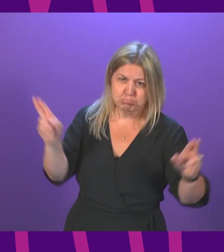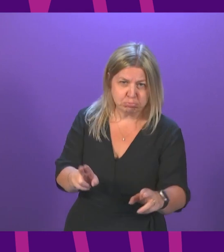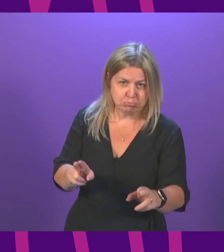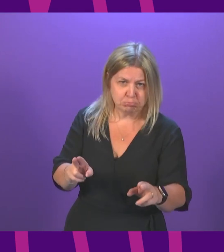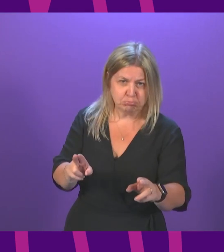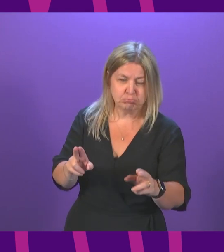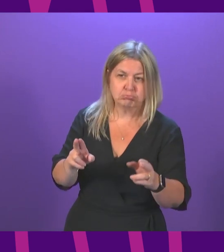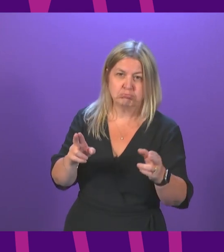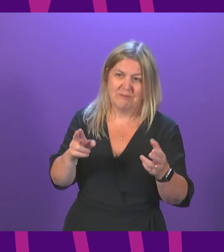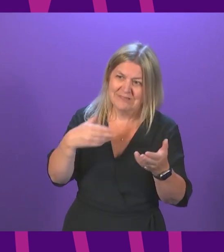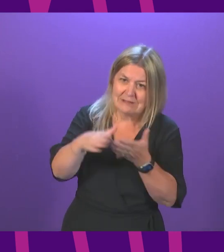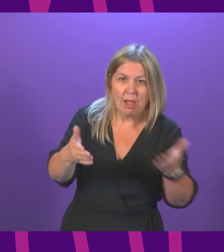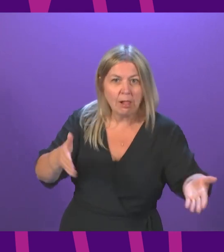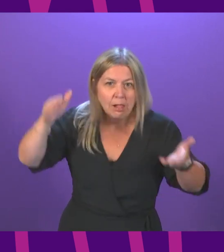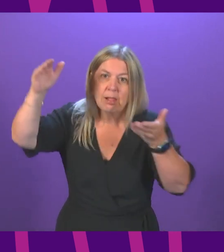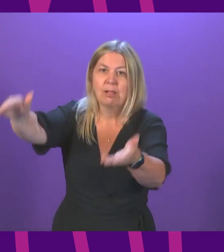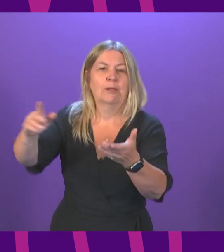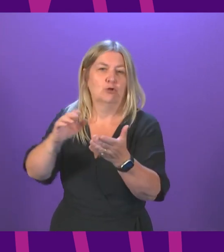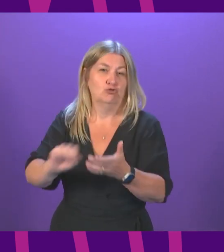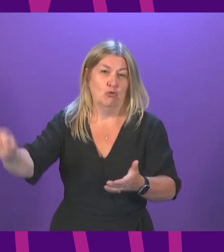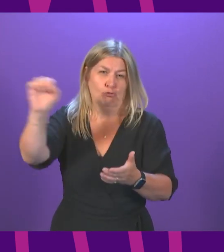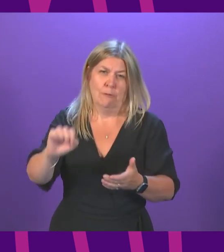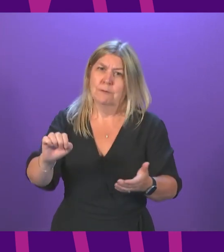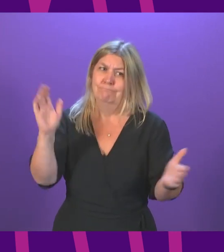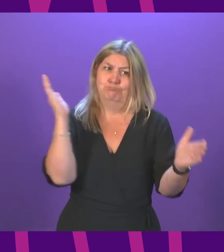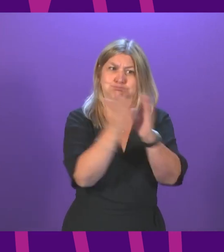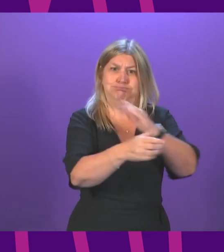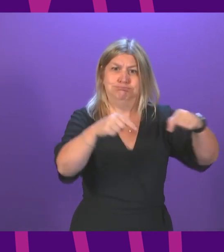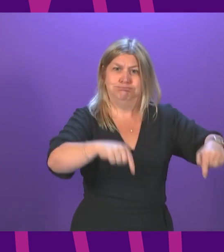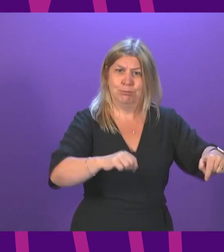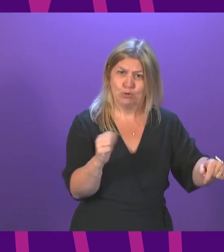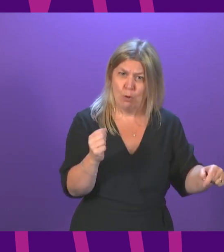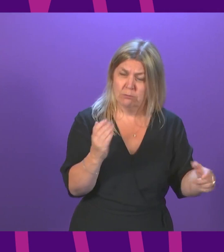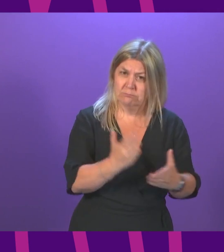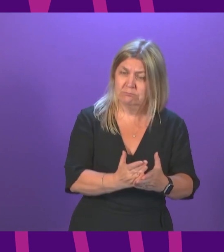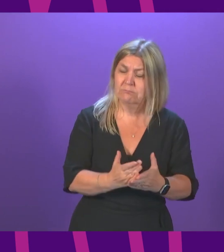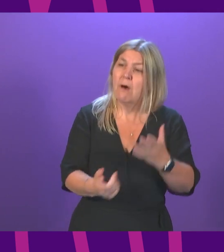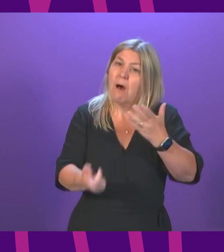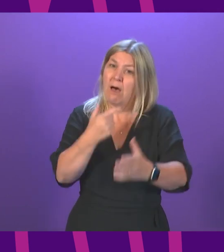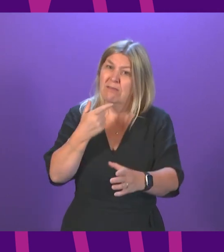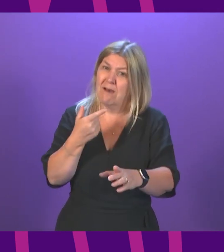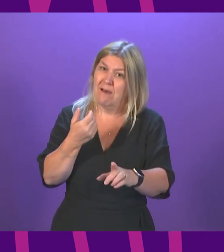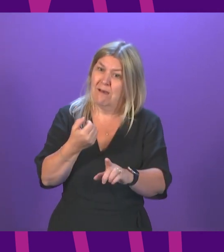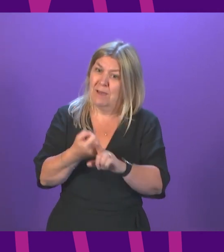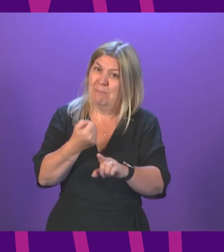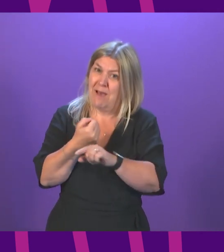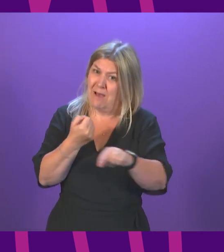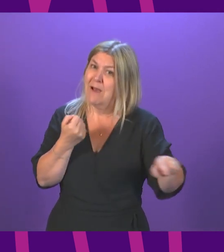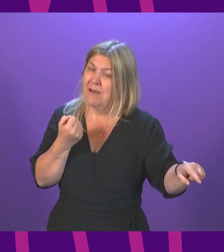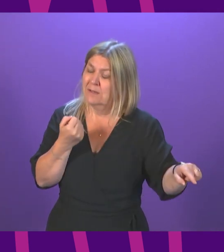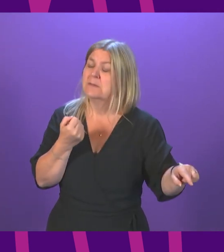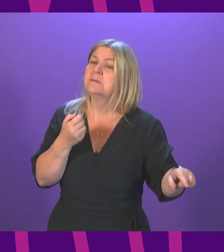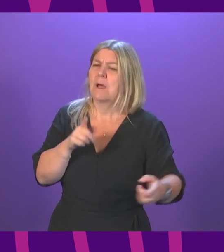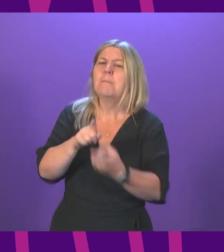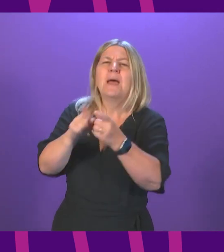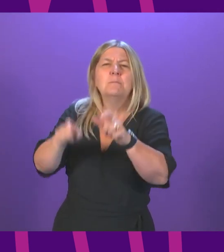to businesses across much of our country. There are many other impacts. I visited some EU nationals yesterday who